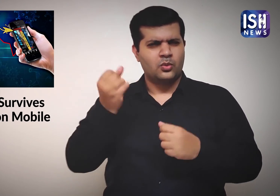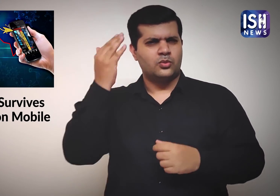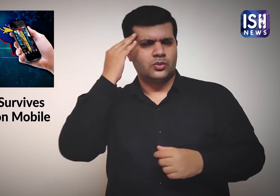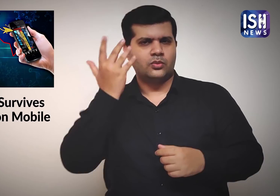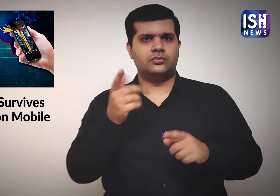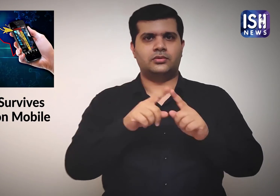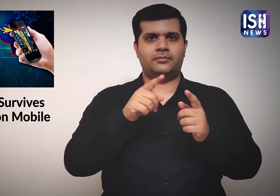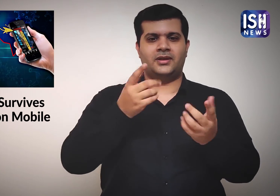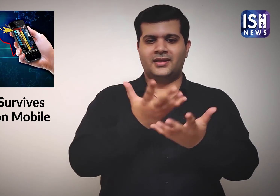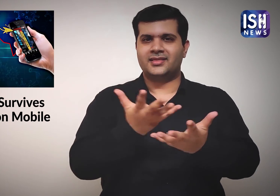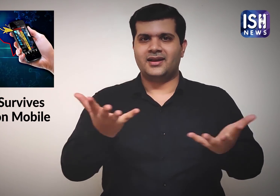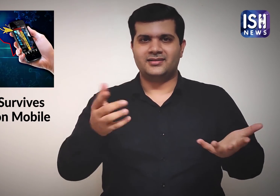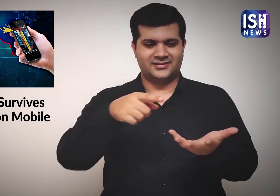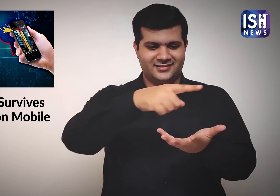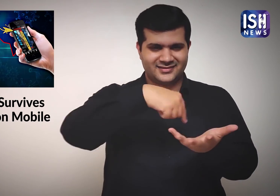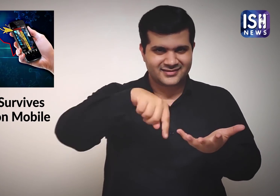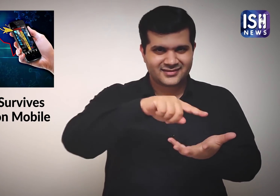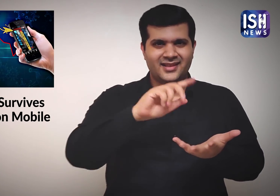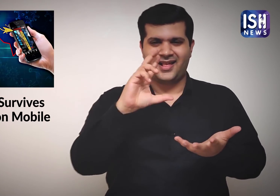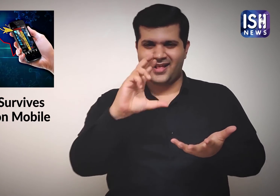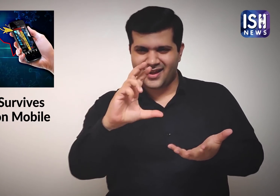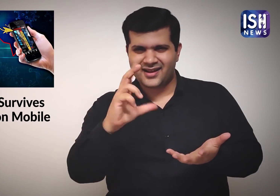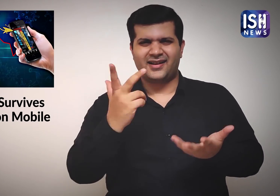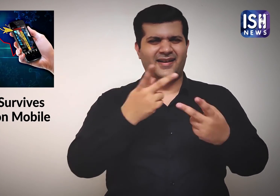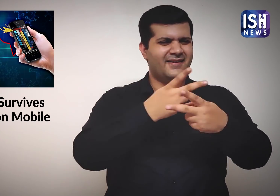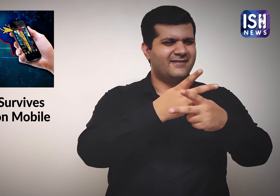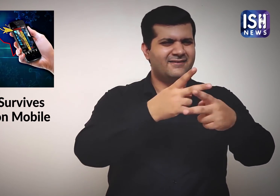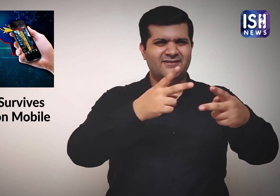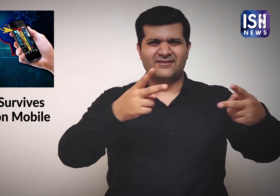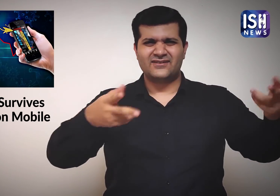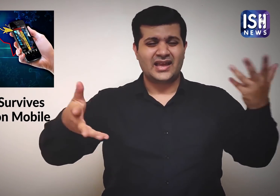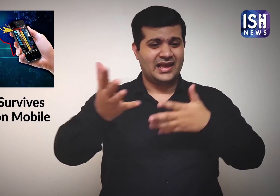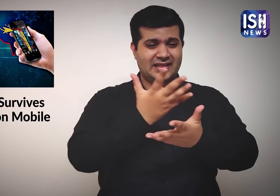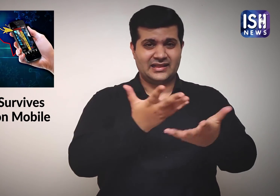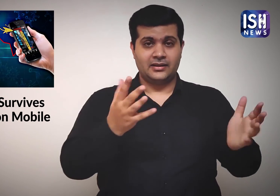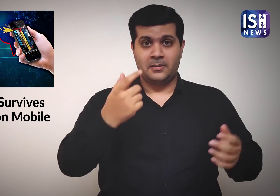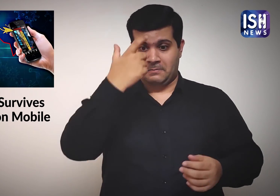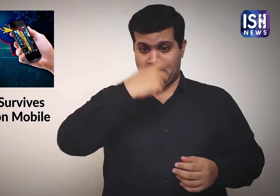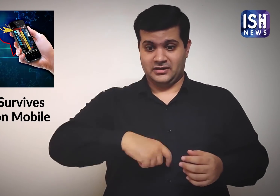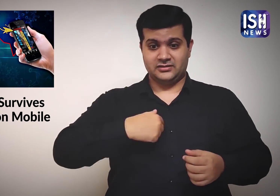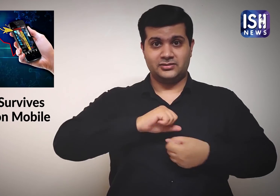know how long the virus stays alive on surfaces after an infected person touched it. 12.